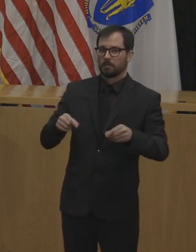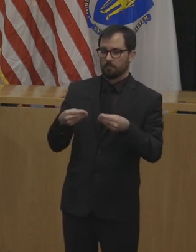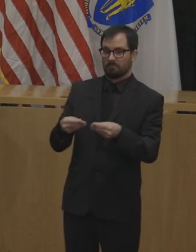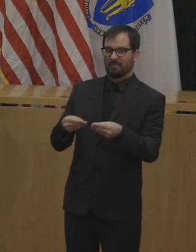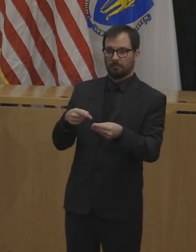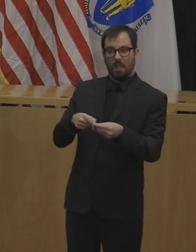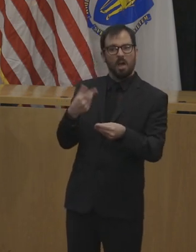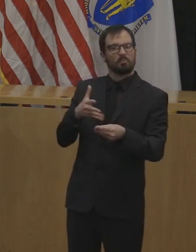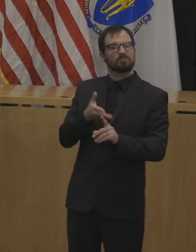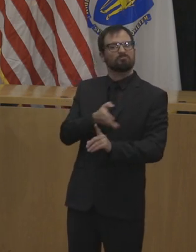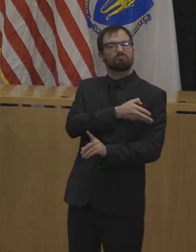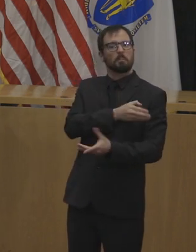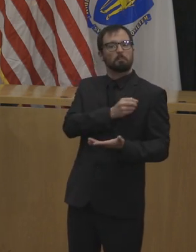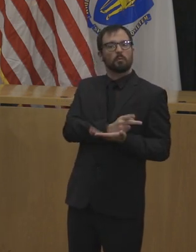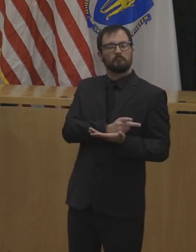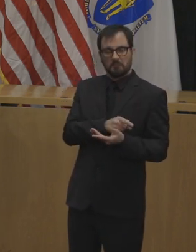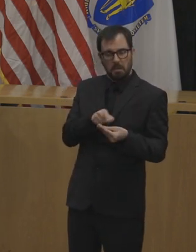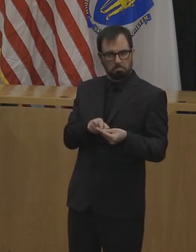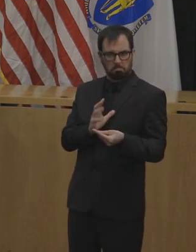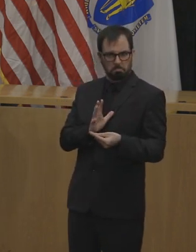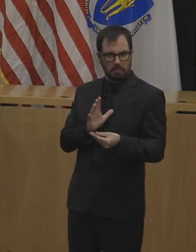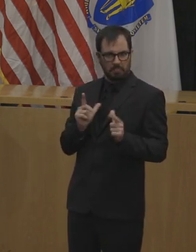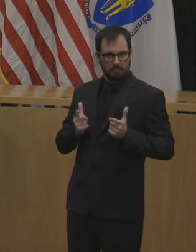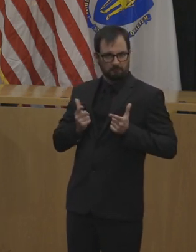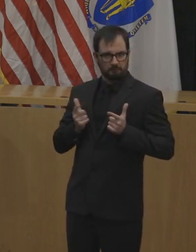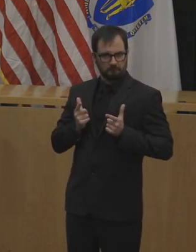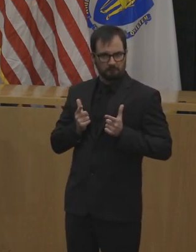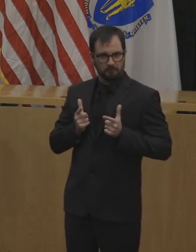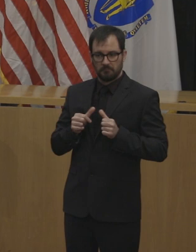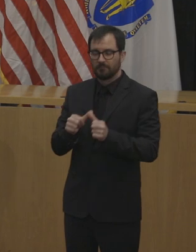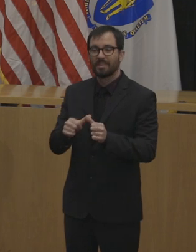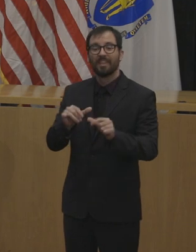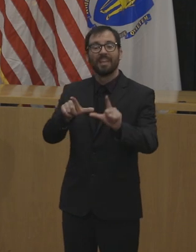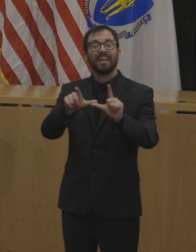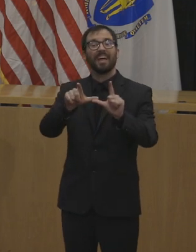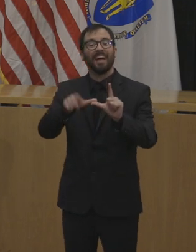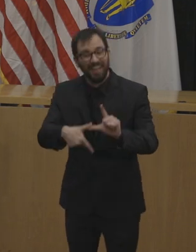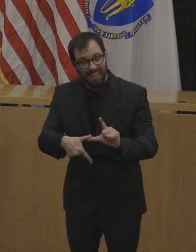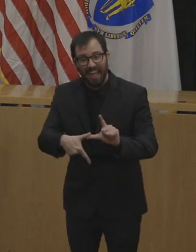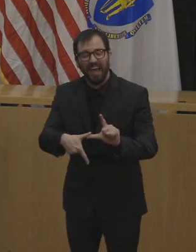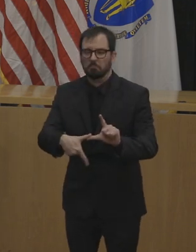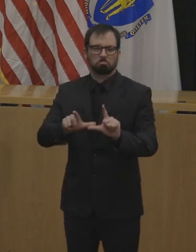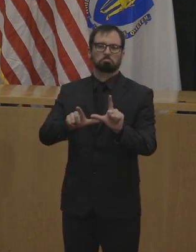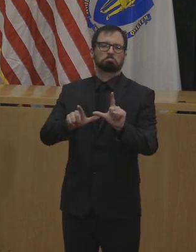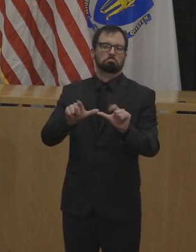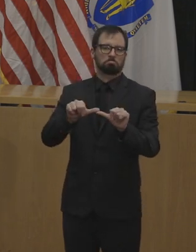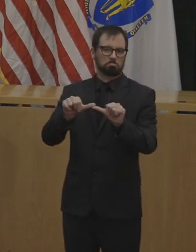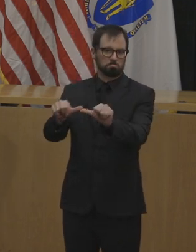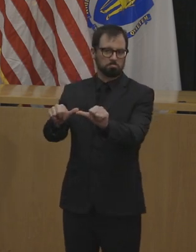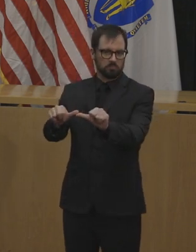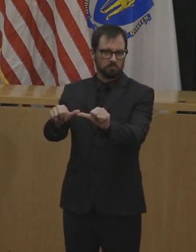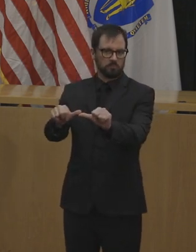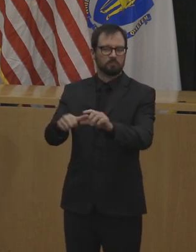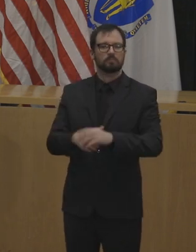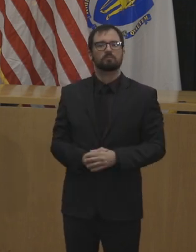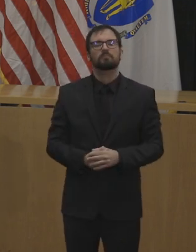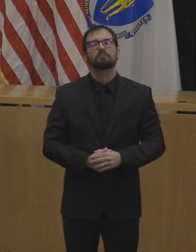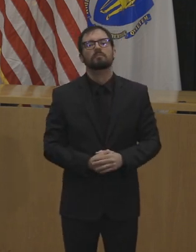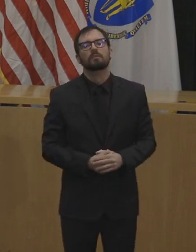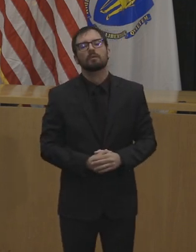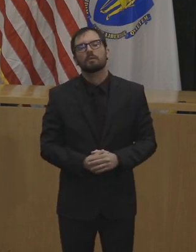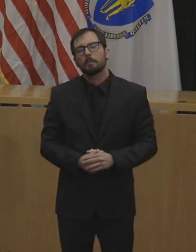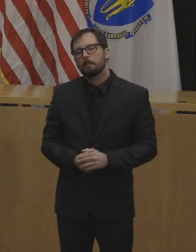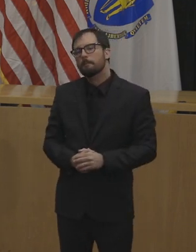it's appropriate for that body to issue it. Applications for permits will be filed electronically